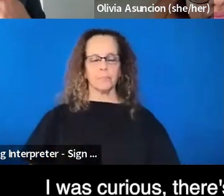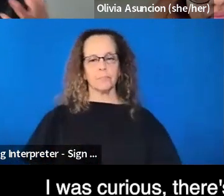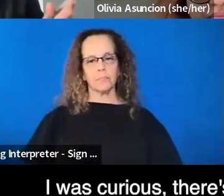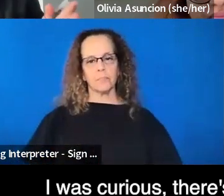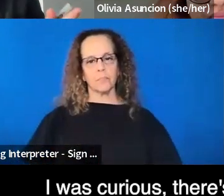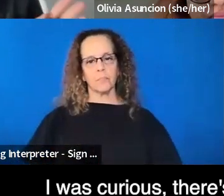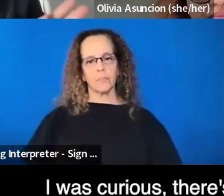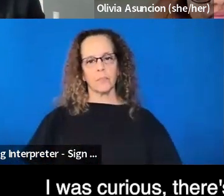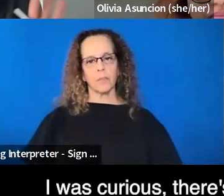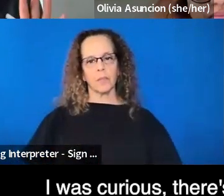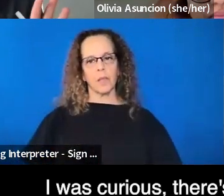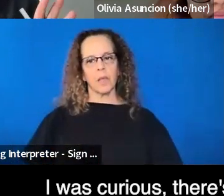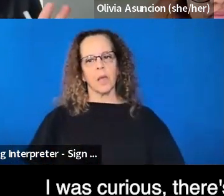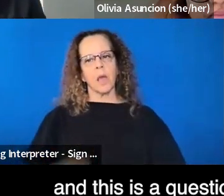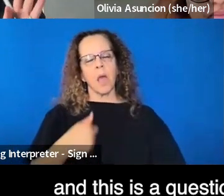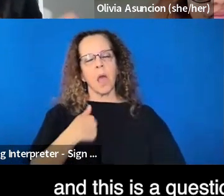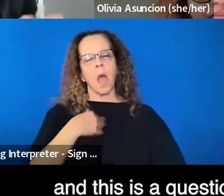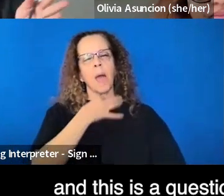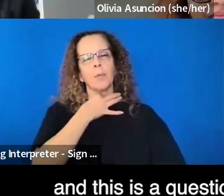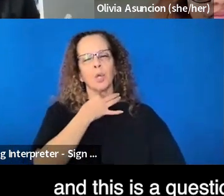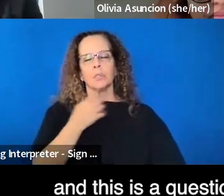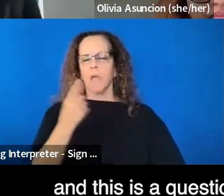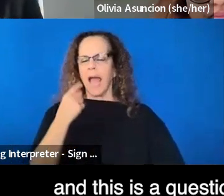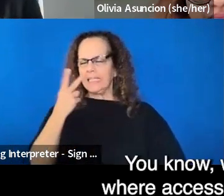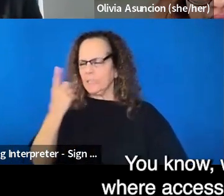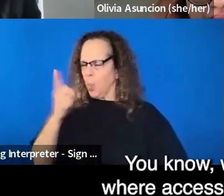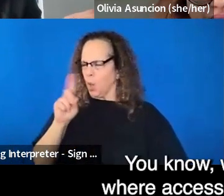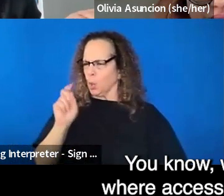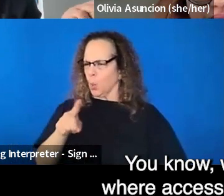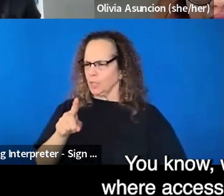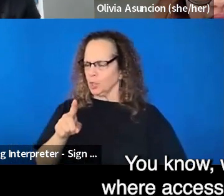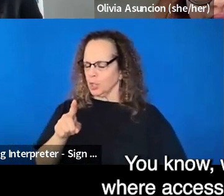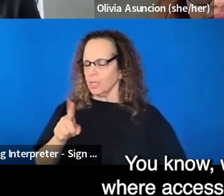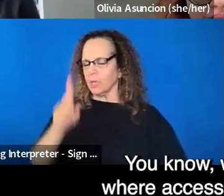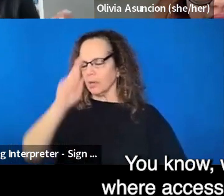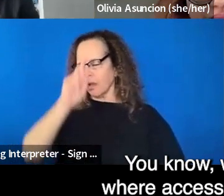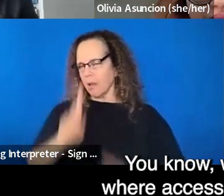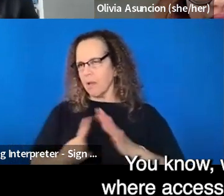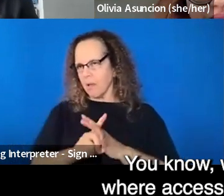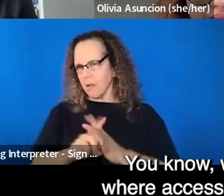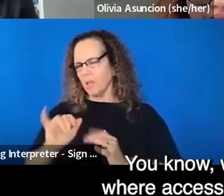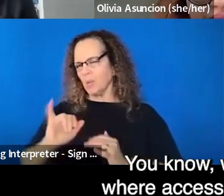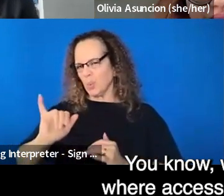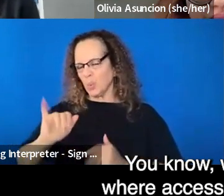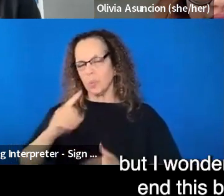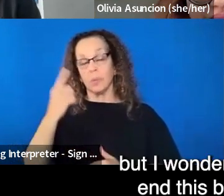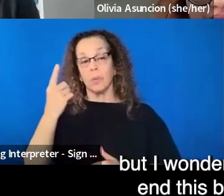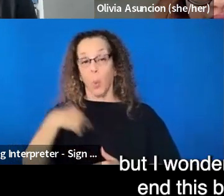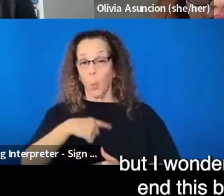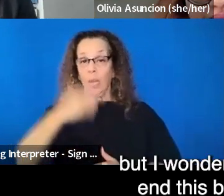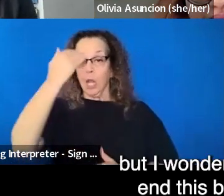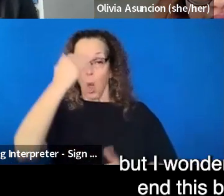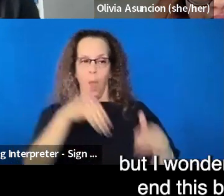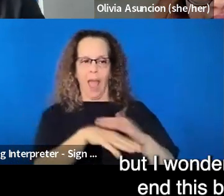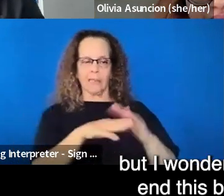uh, I, was curious, there's, there's one question here and this is a question I always think of, you know, we all know where access doesn't work, but I